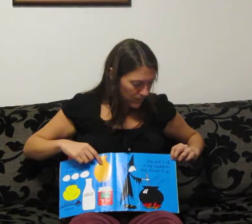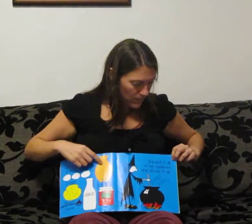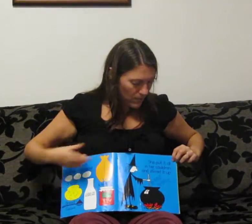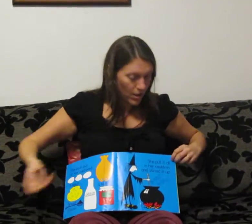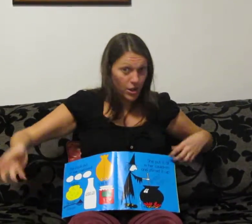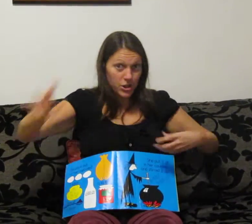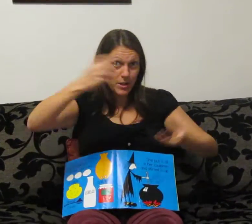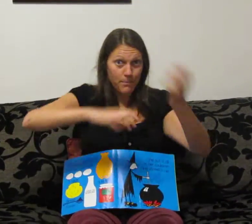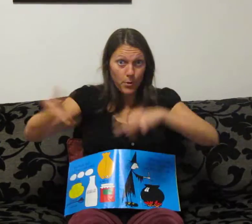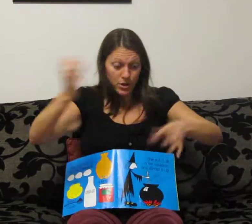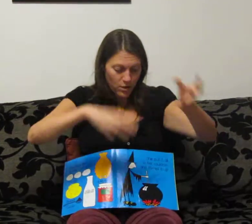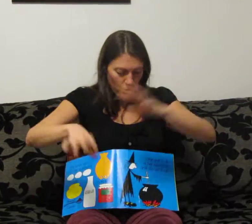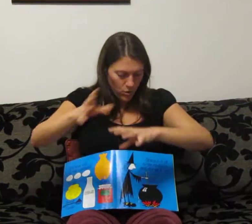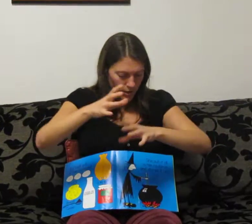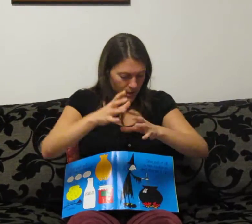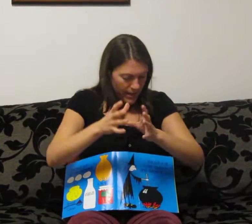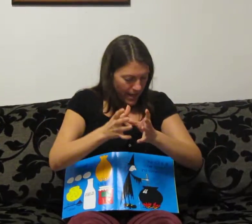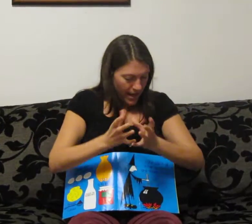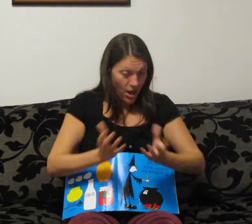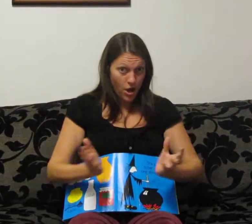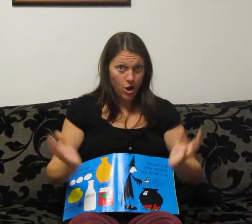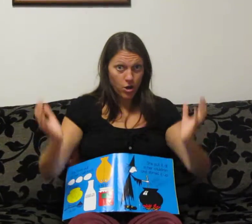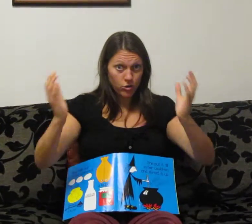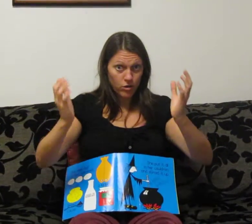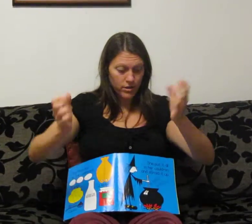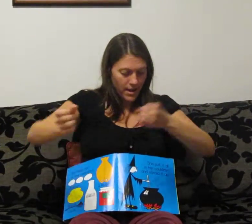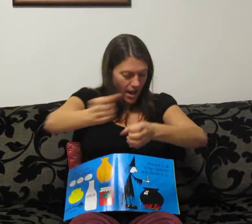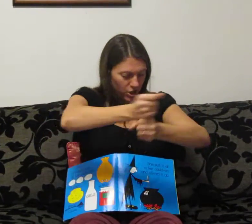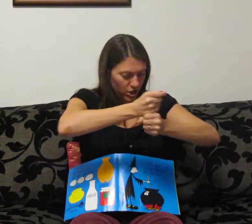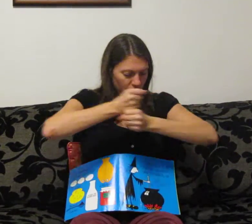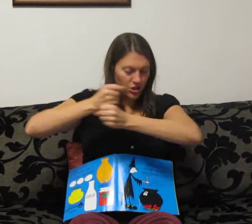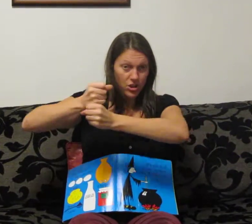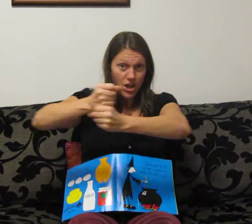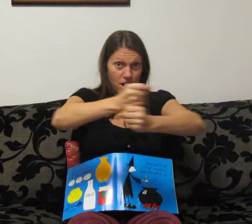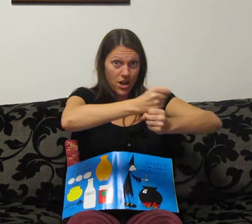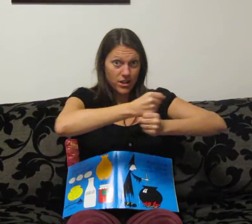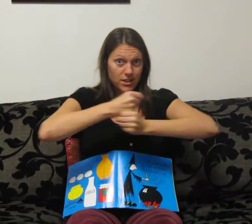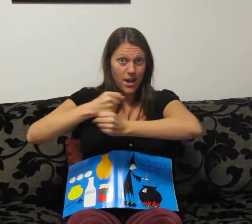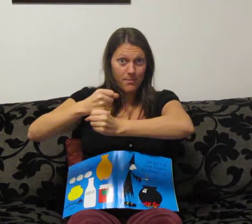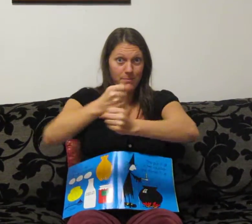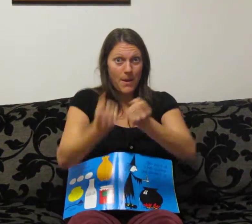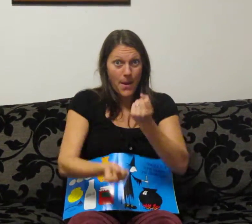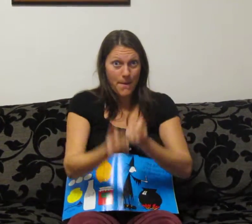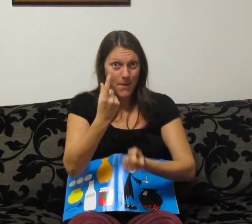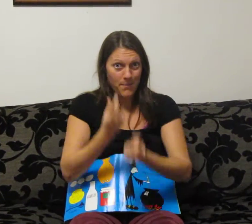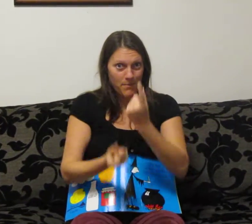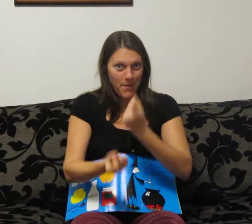She put it all in her cauldron and she stirred it up. Bubble, bubble.